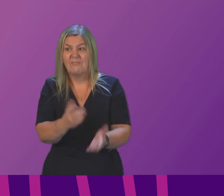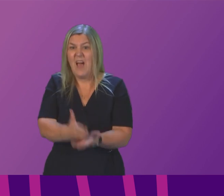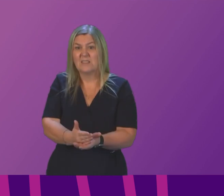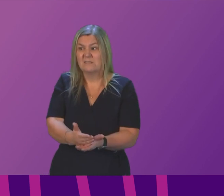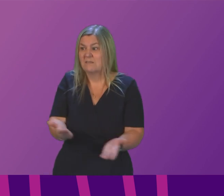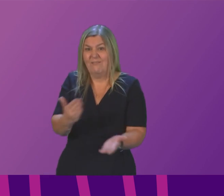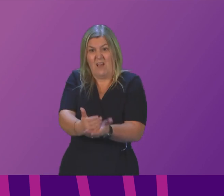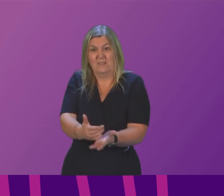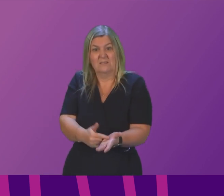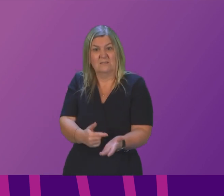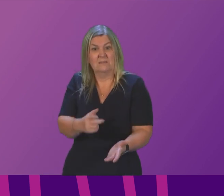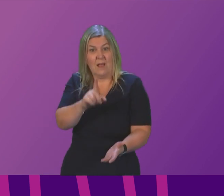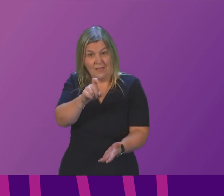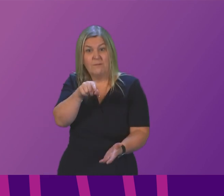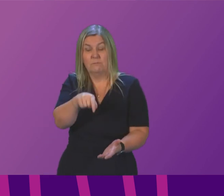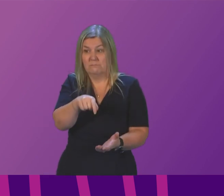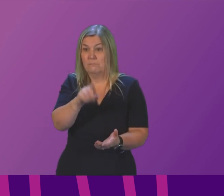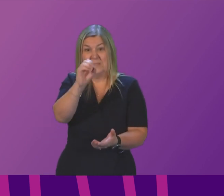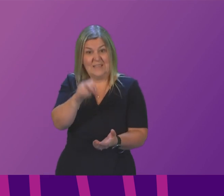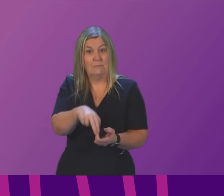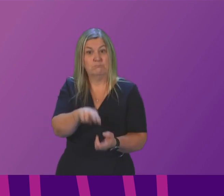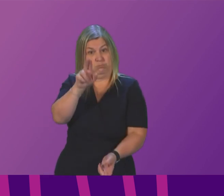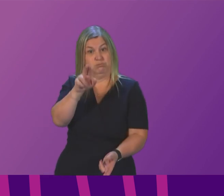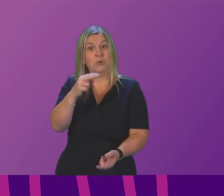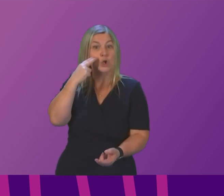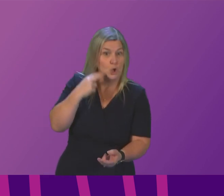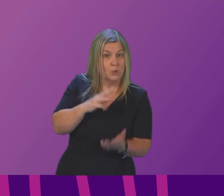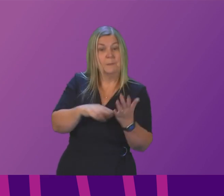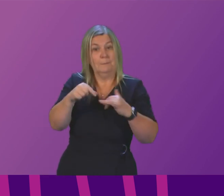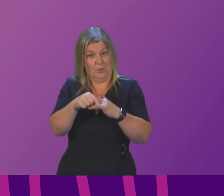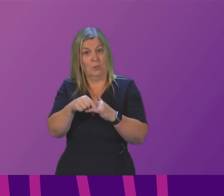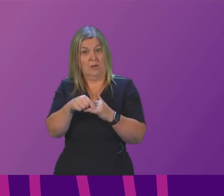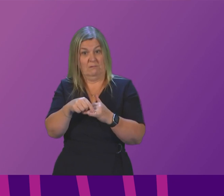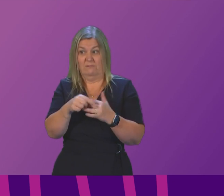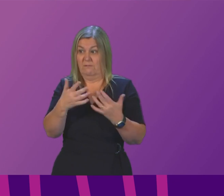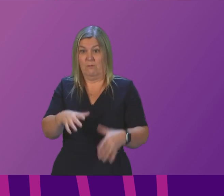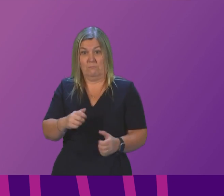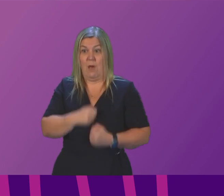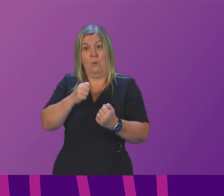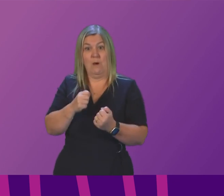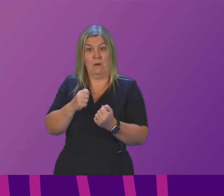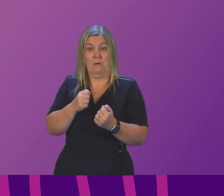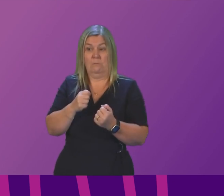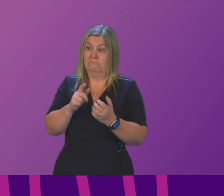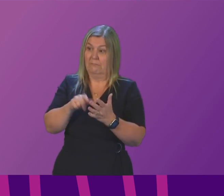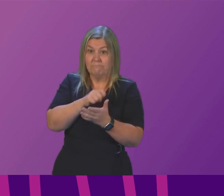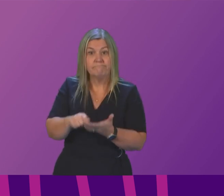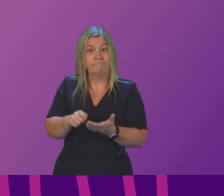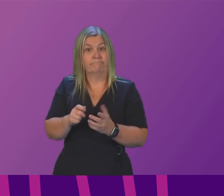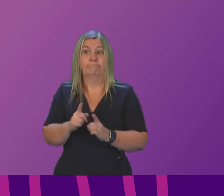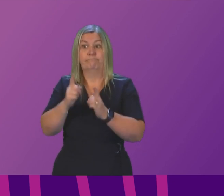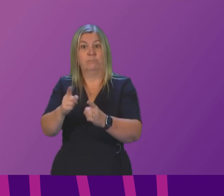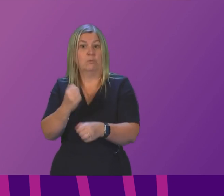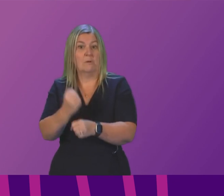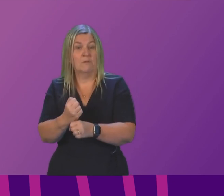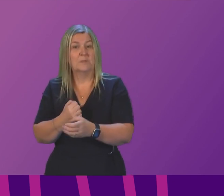they are the facts an 11% increase in nurses and midwives since we took office but I went on to say that that is not enough because the